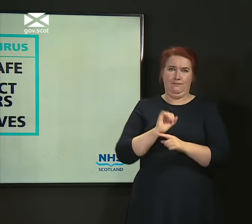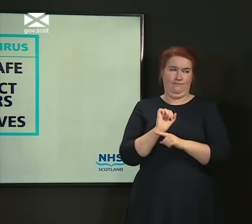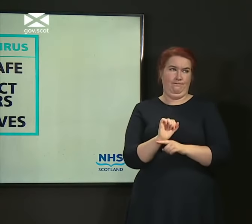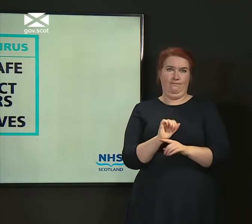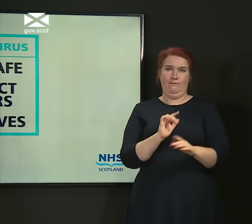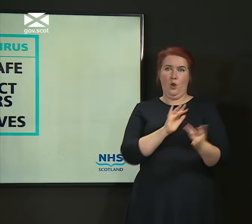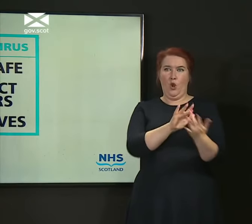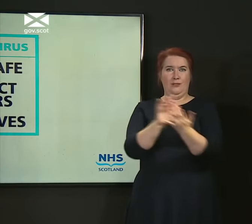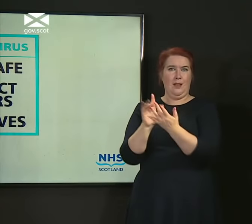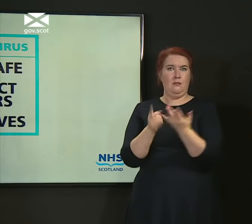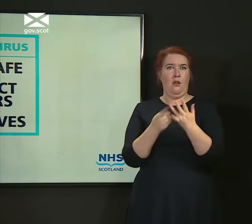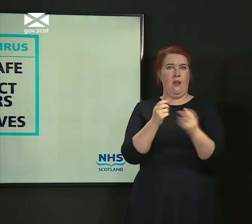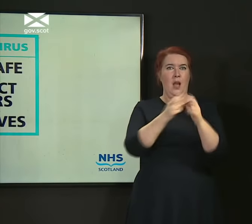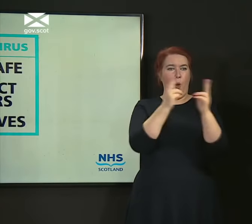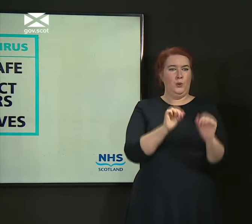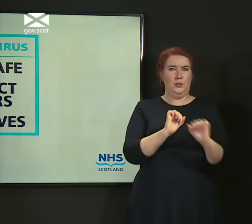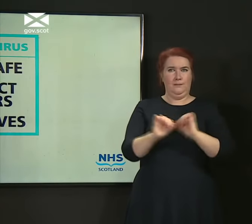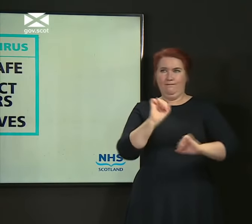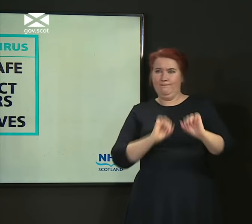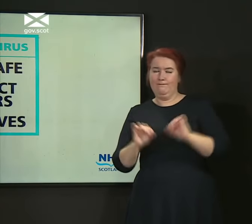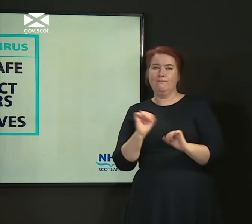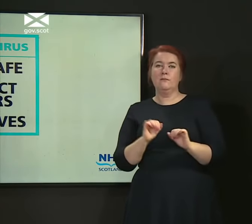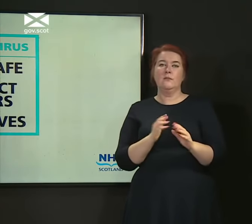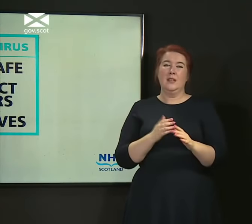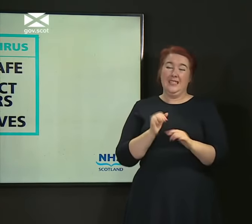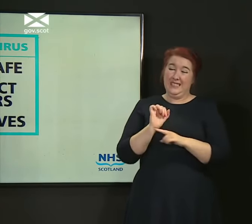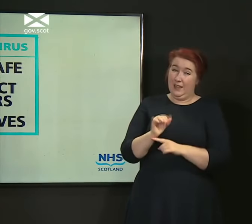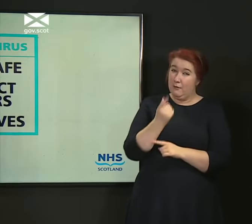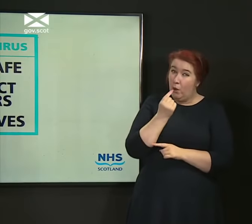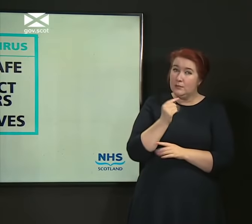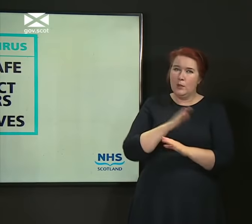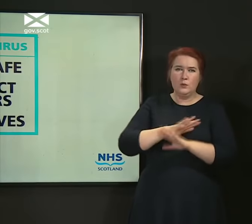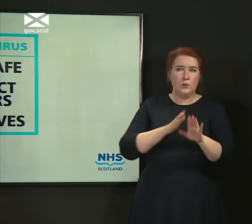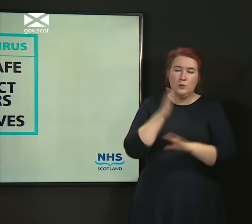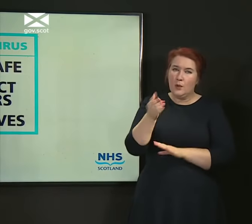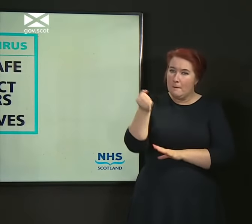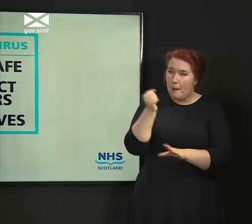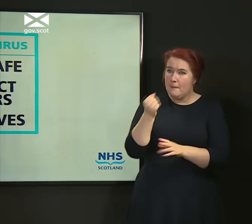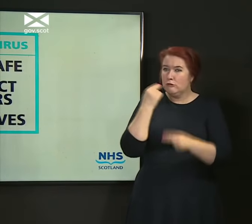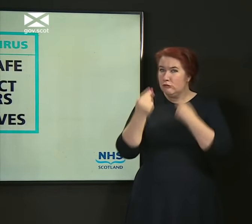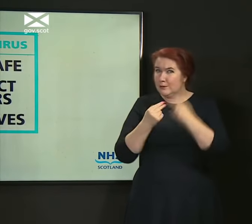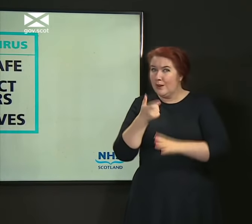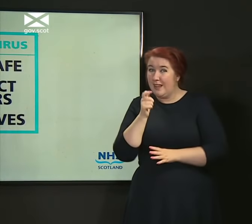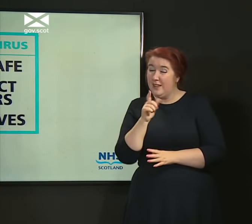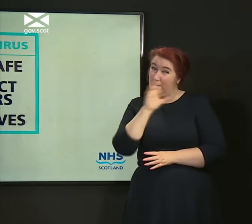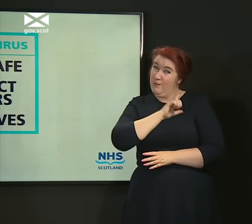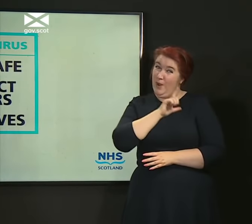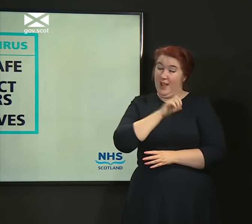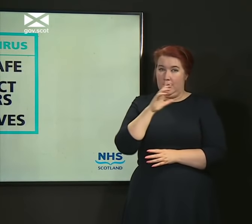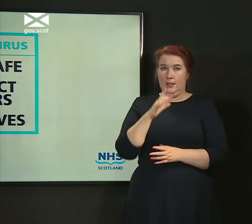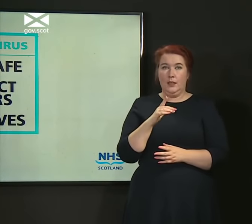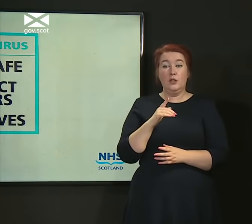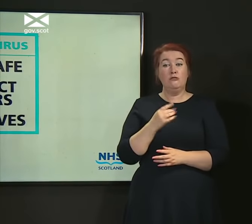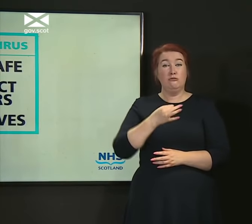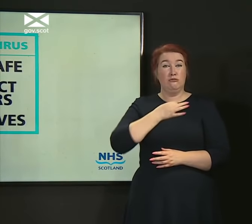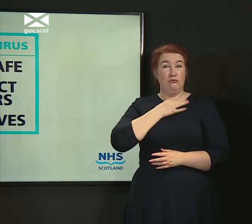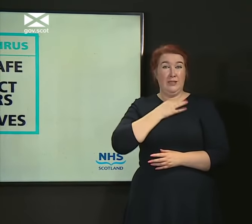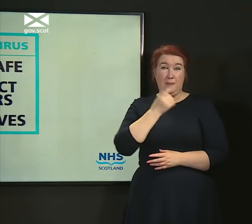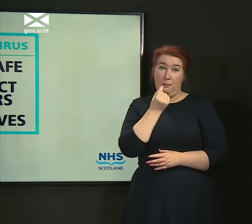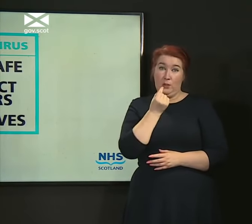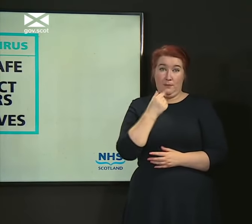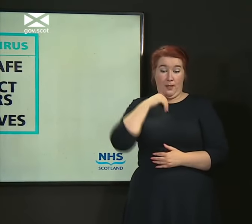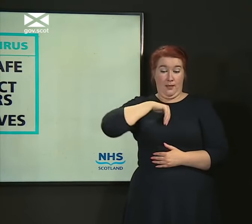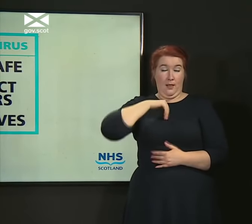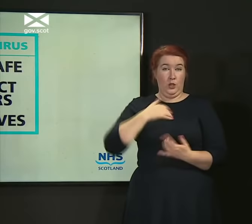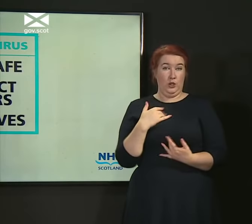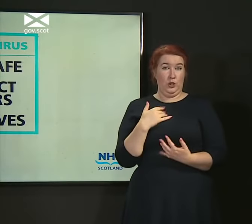households. We'd like you to avoid hospitality if you possibly can. The reason being, there is a higher risk you will have the virus if you've